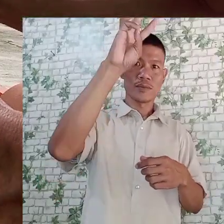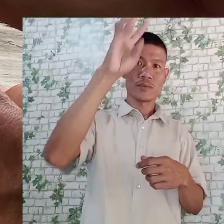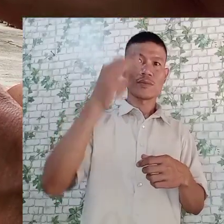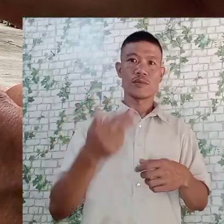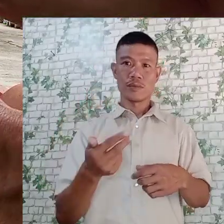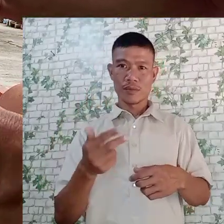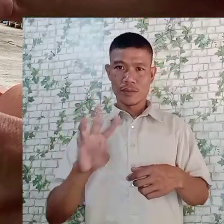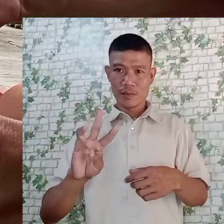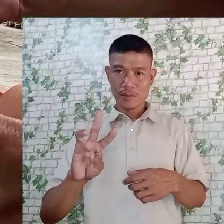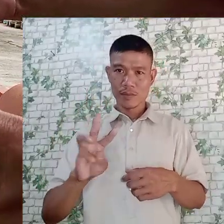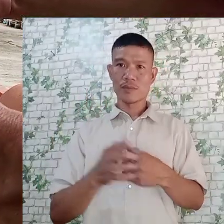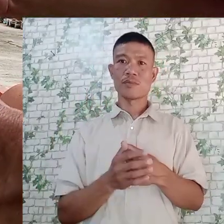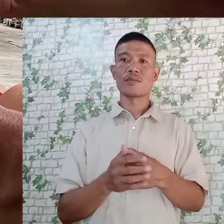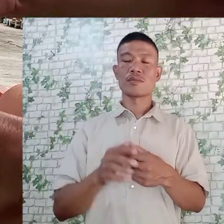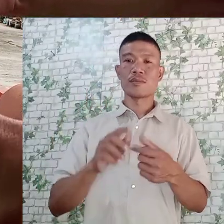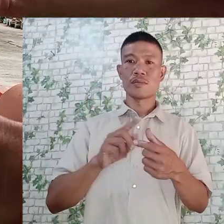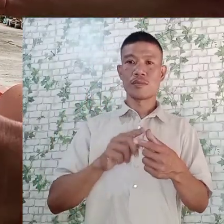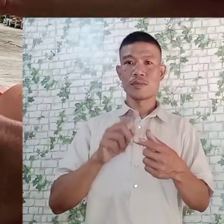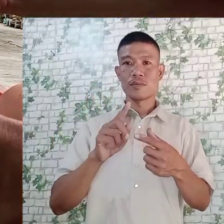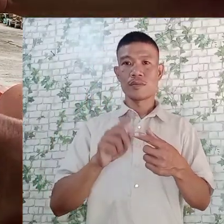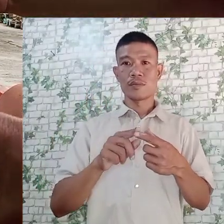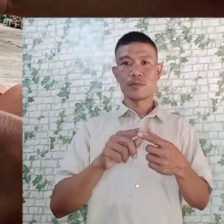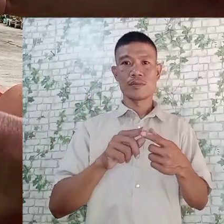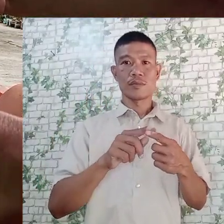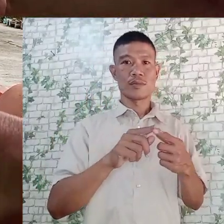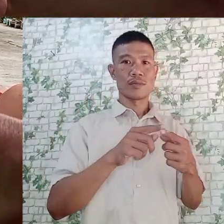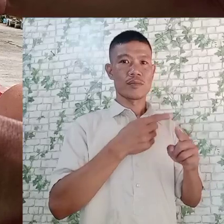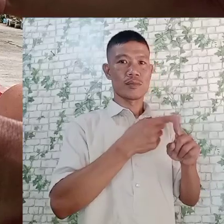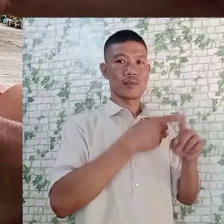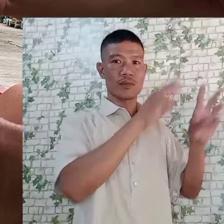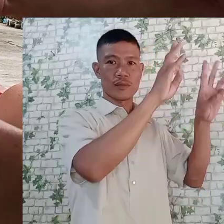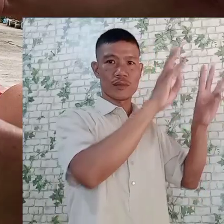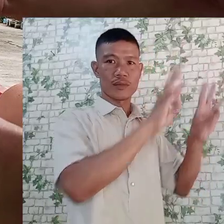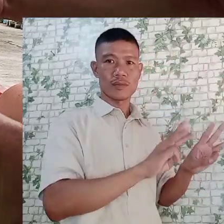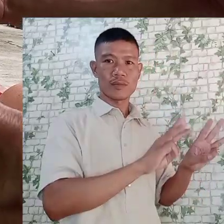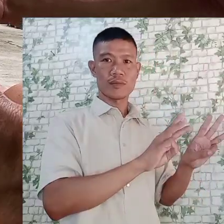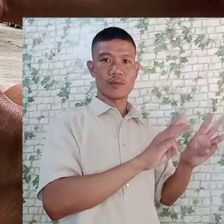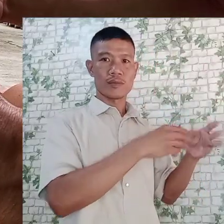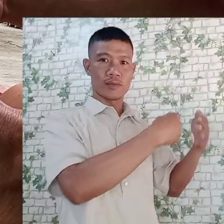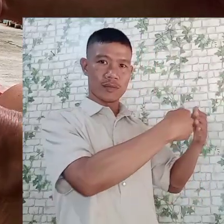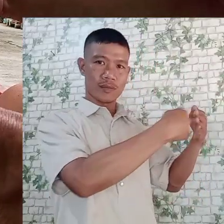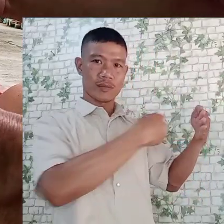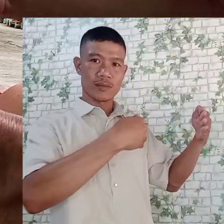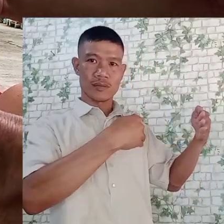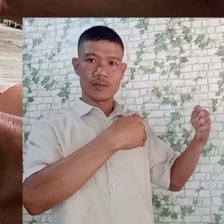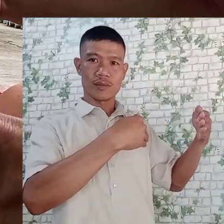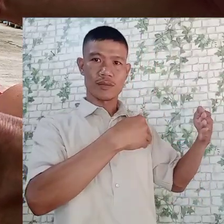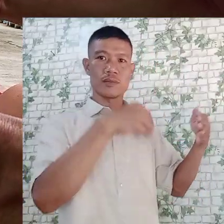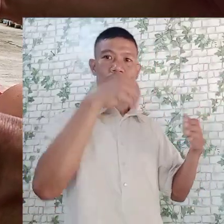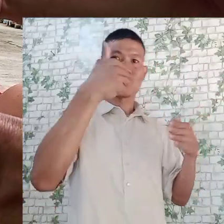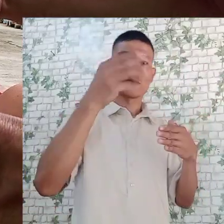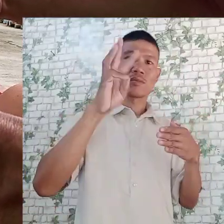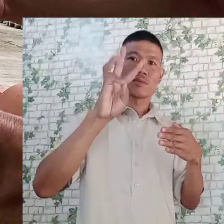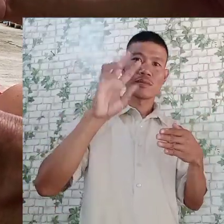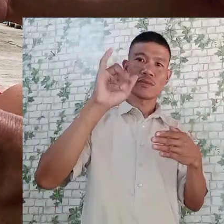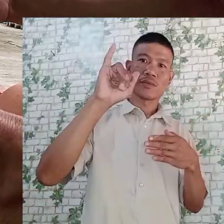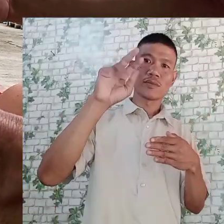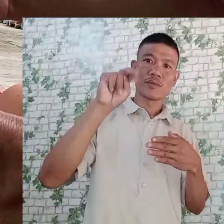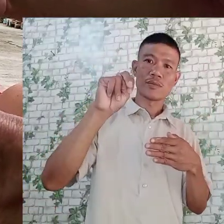the thickness from the wall of my cabinet is also